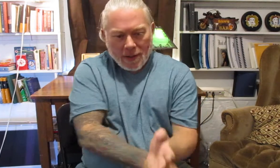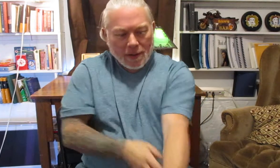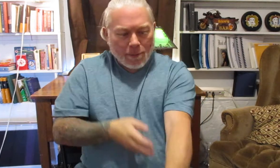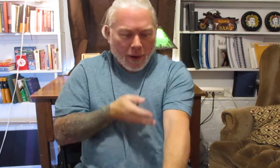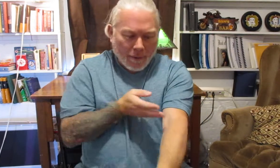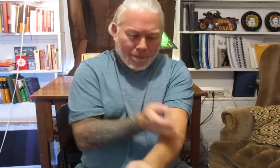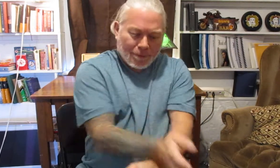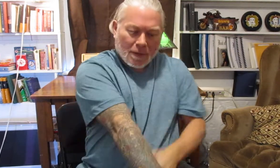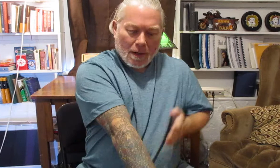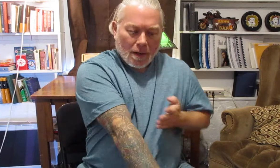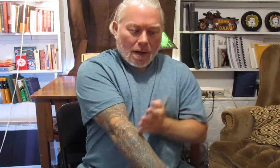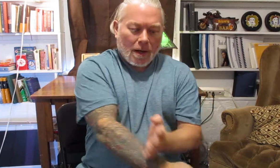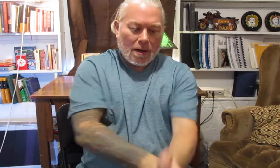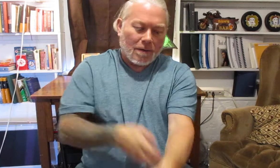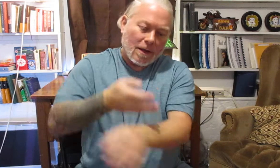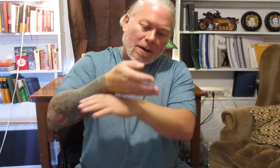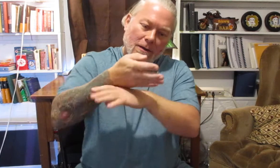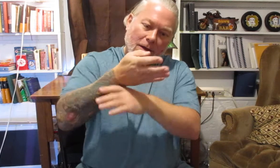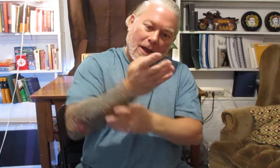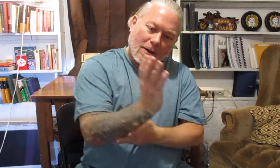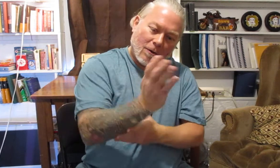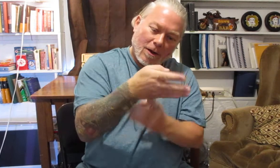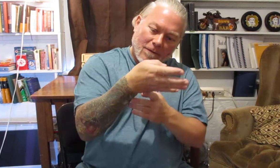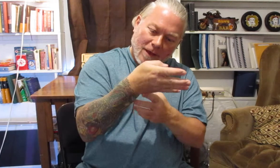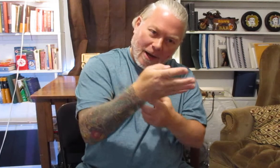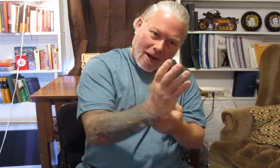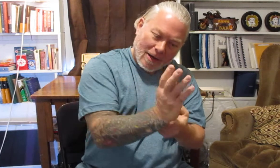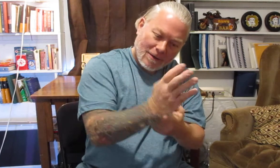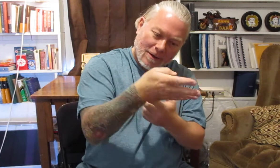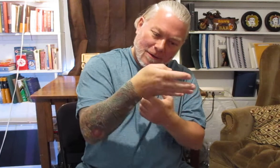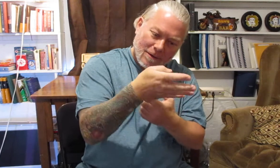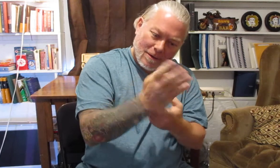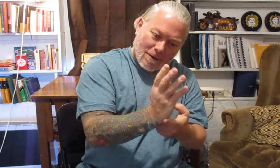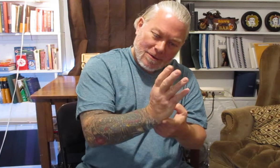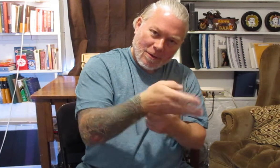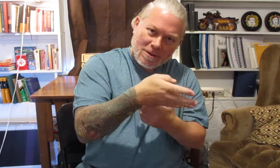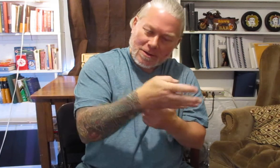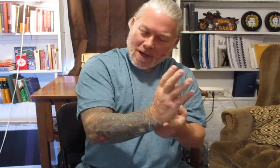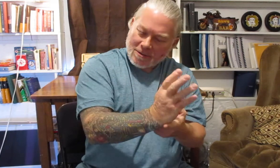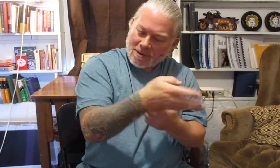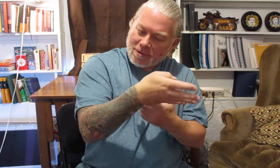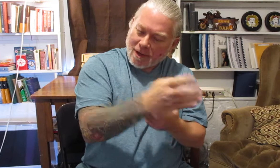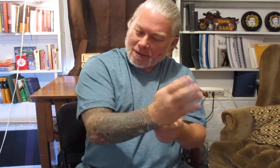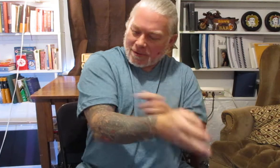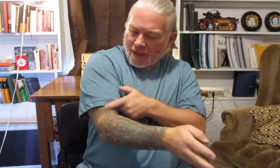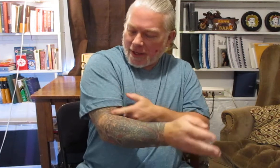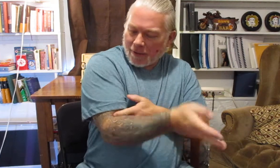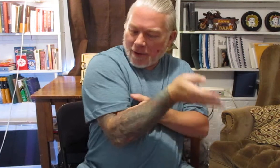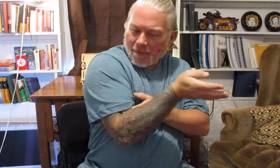palm and the the angle of the hand so it's it's actually two angles the angle of